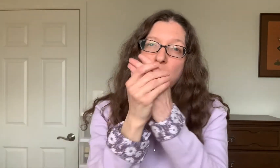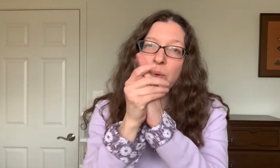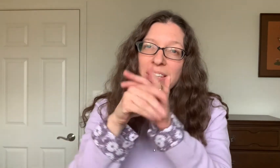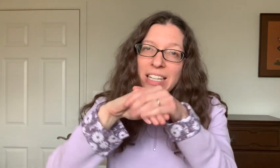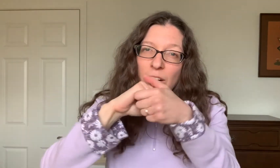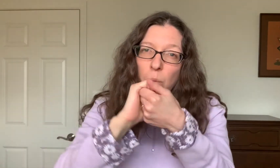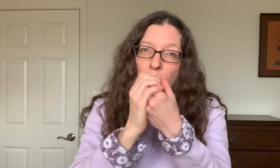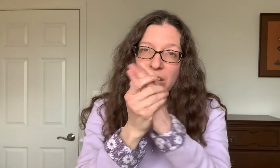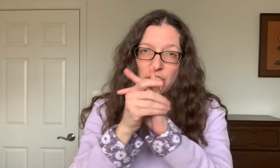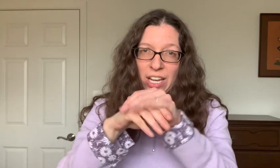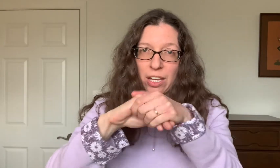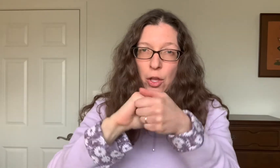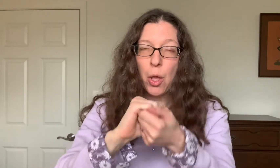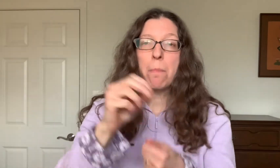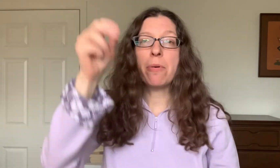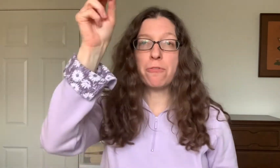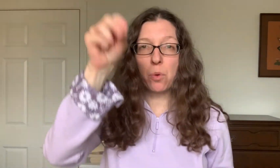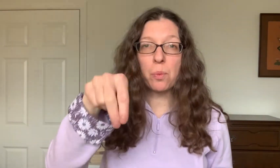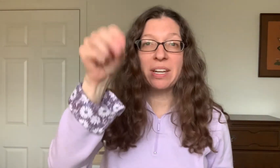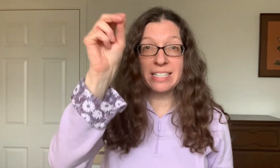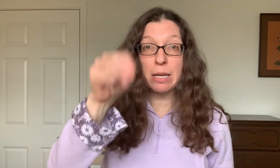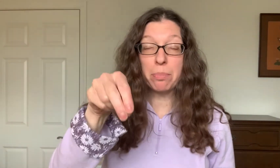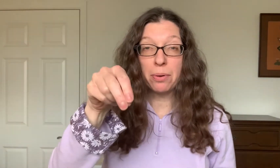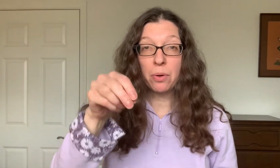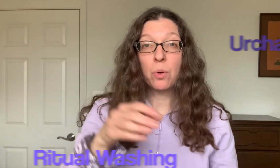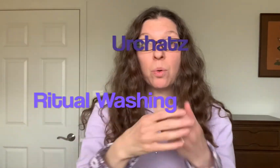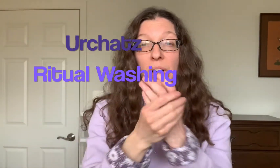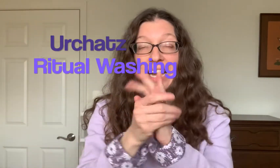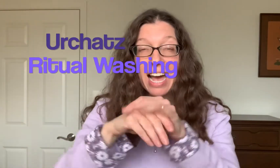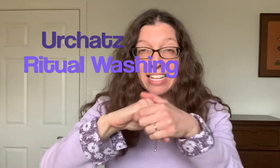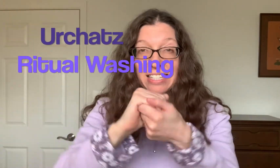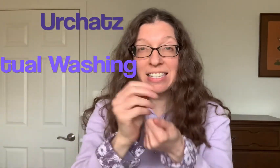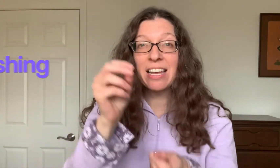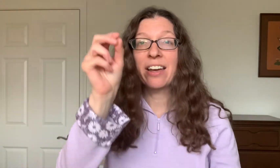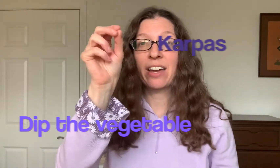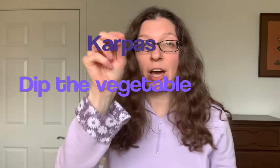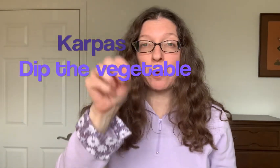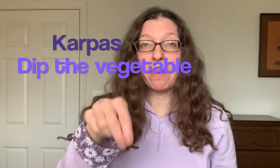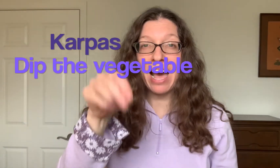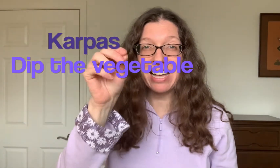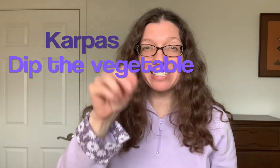do a little washing before we dip. Urchatz, Karpas.